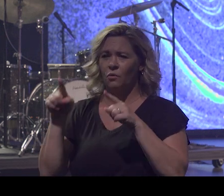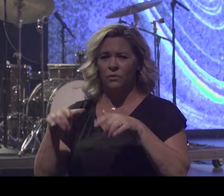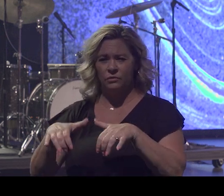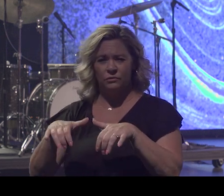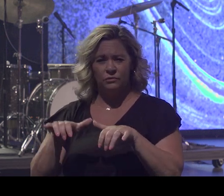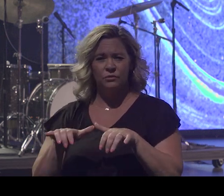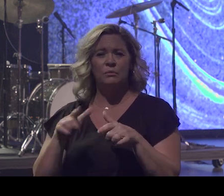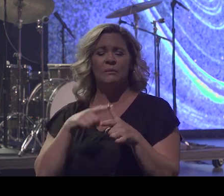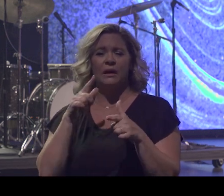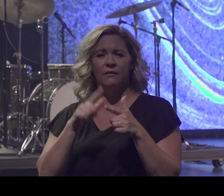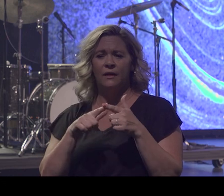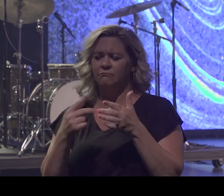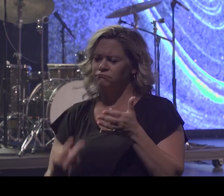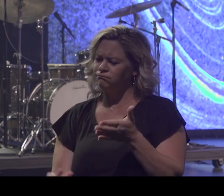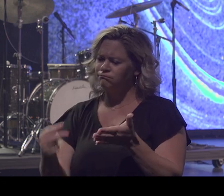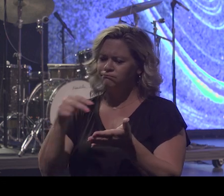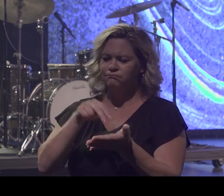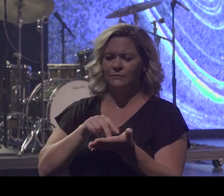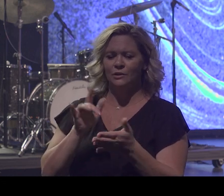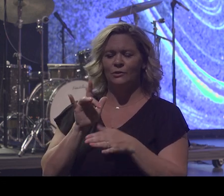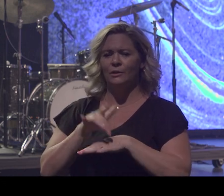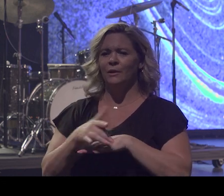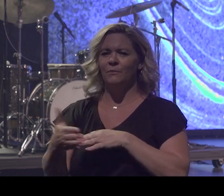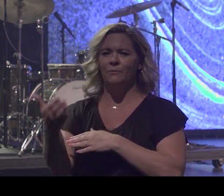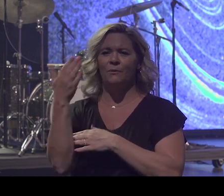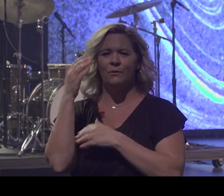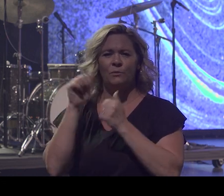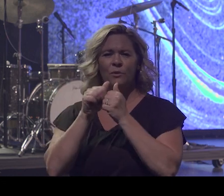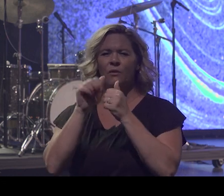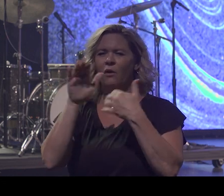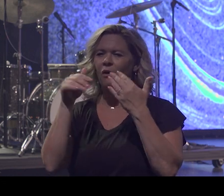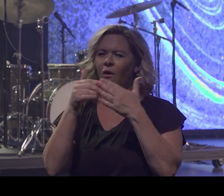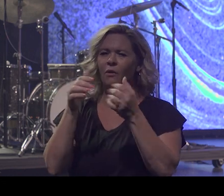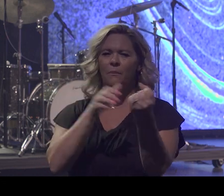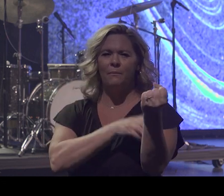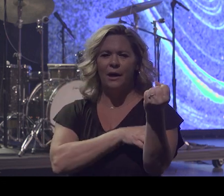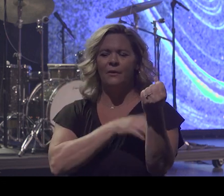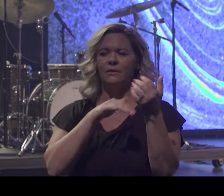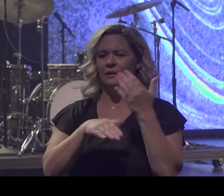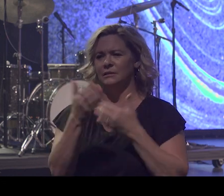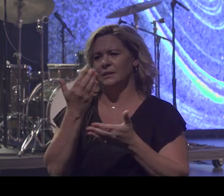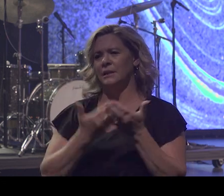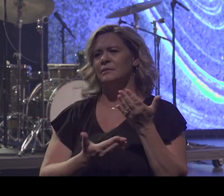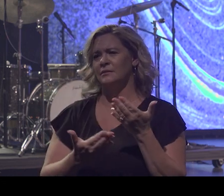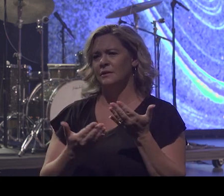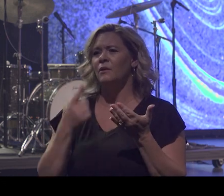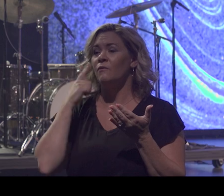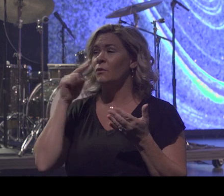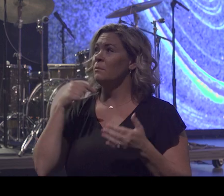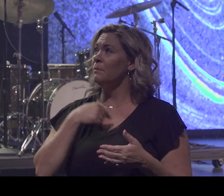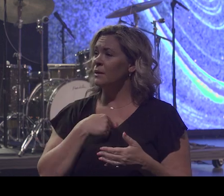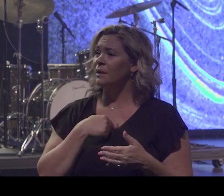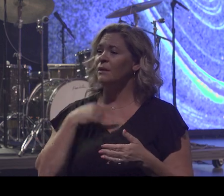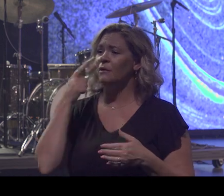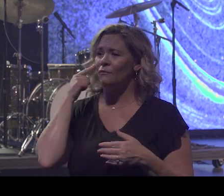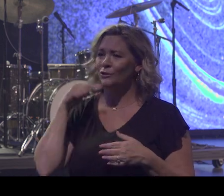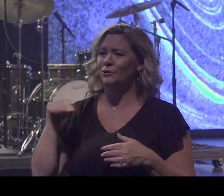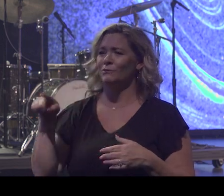then getting up early Sunday morning with all power in his hand. For me and for you. Nobody